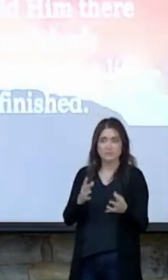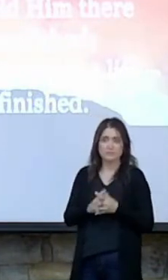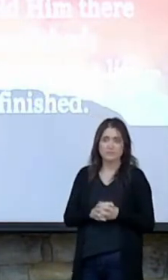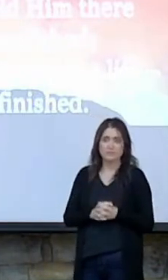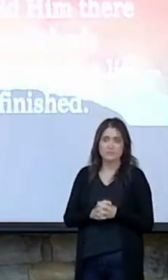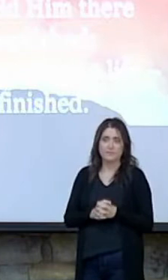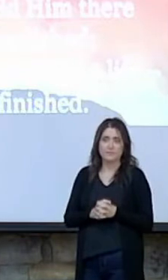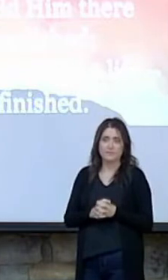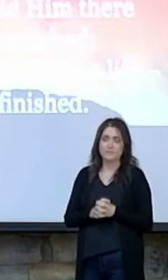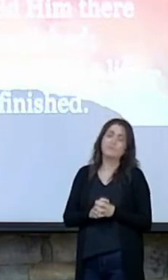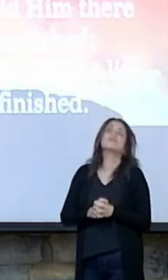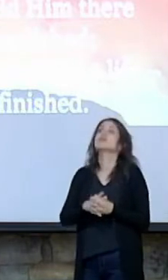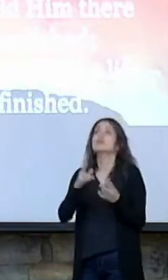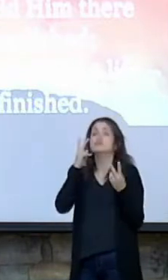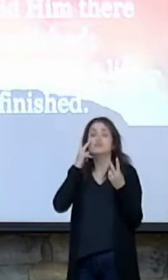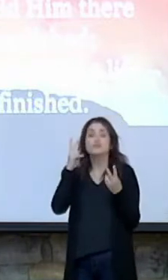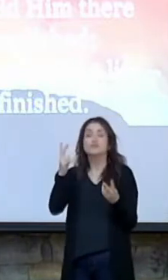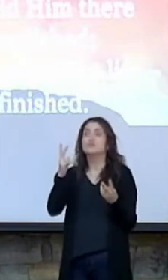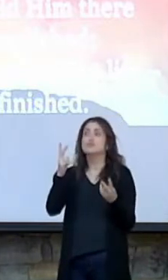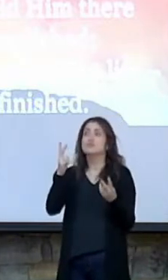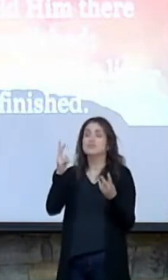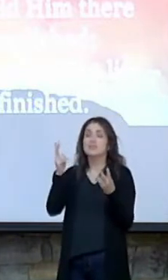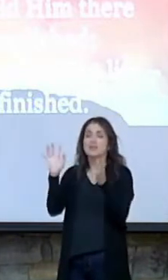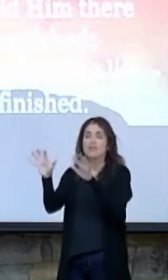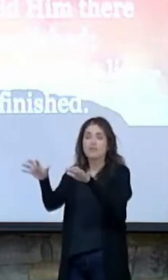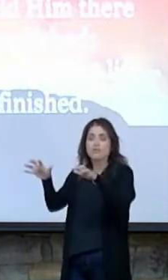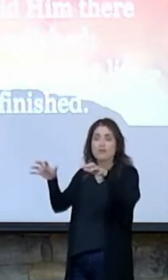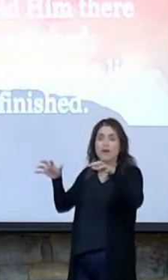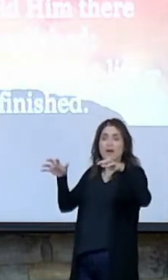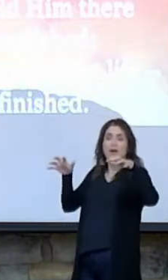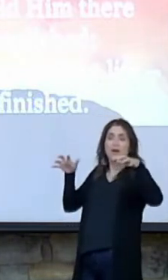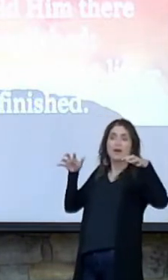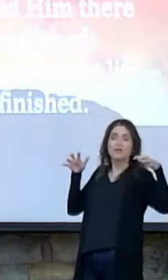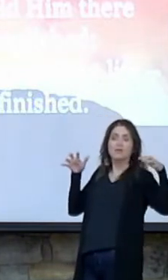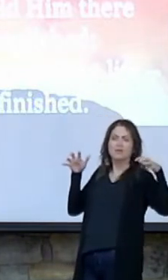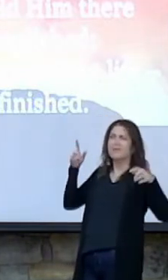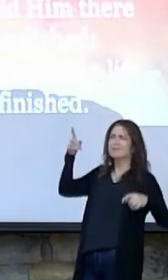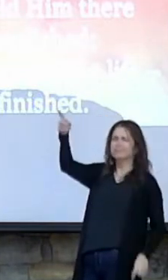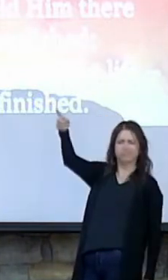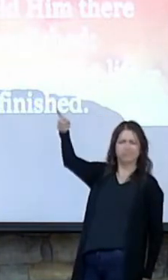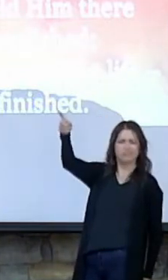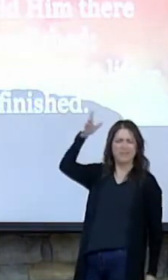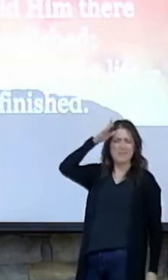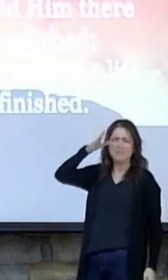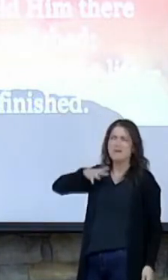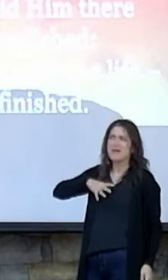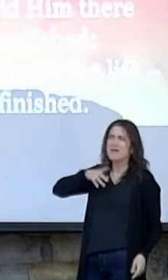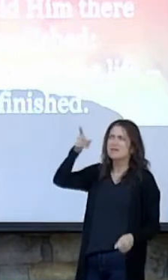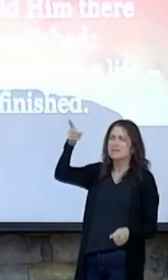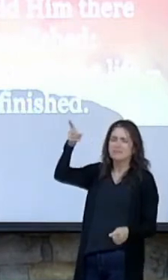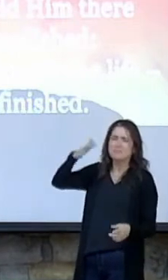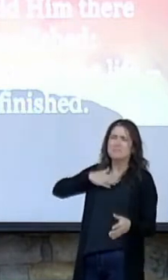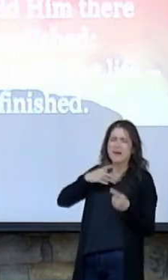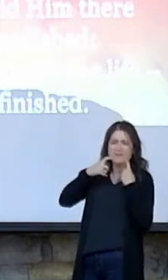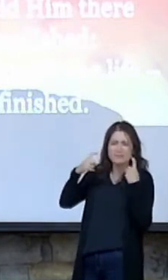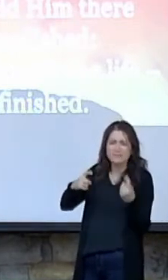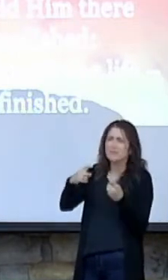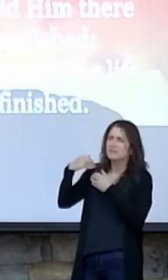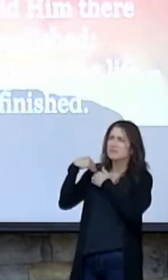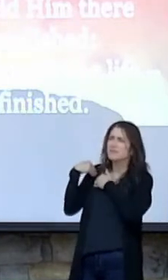Do you see the crowd? Behold the man upon a cross, my sin upon his shoulders.